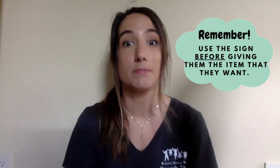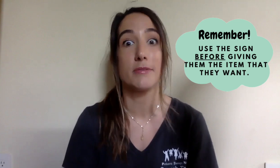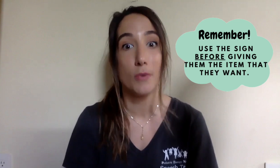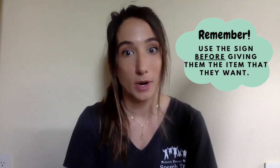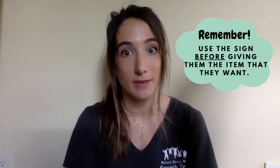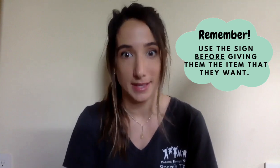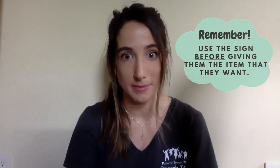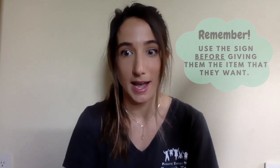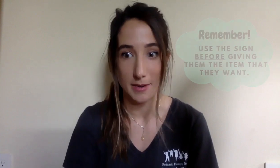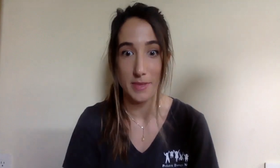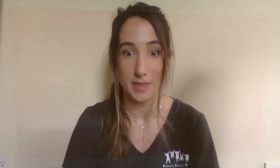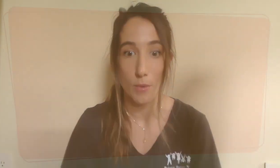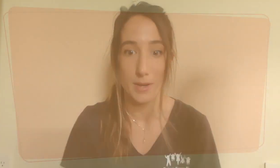before giving them the item that they want.